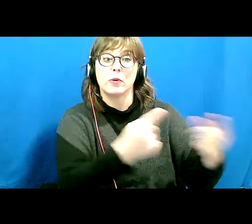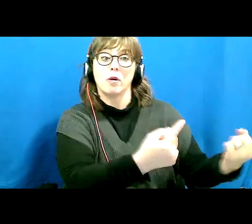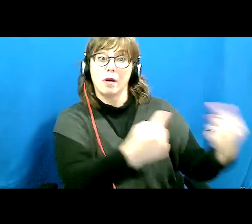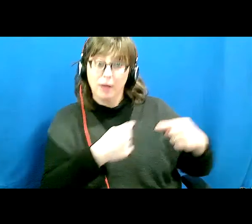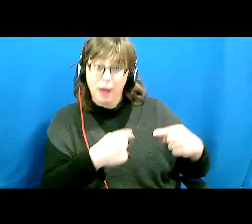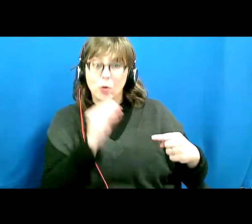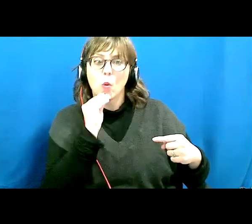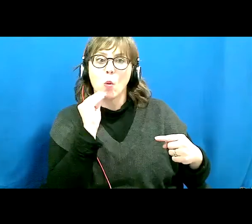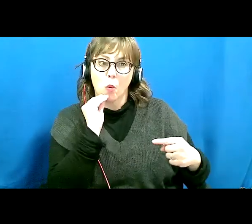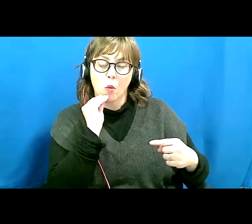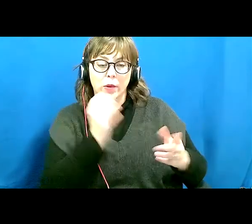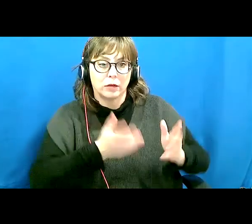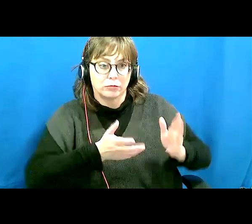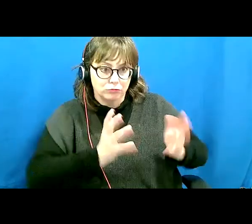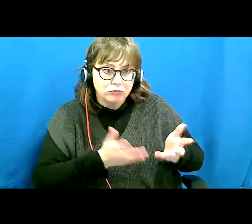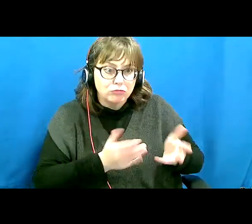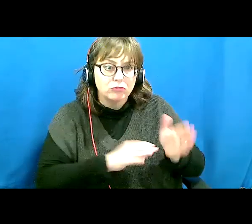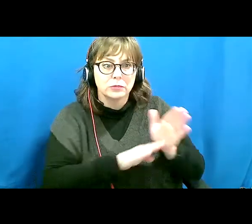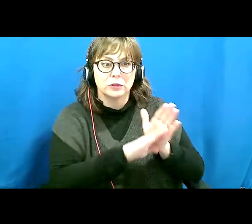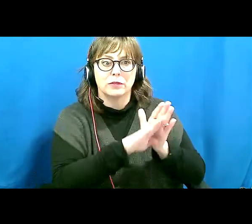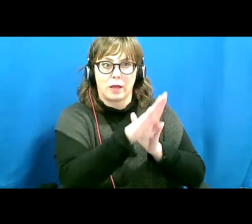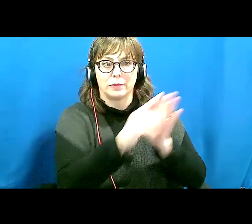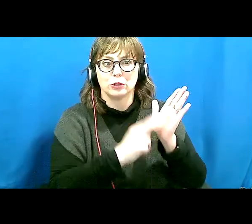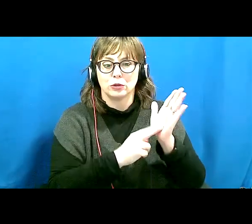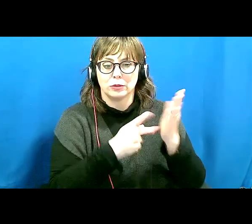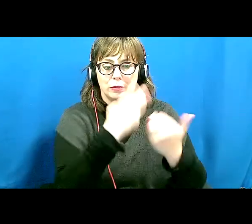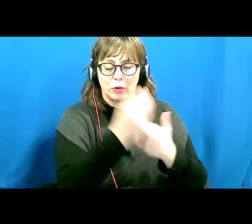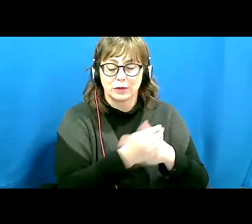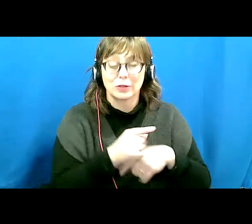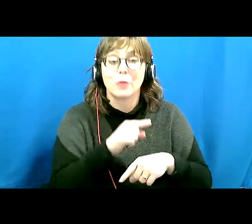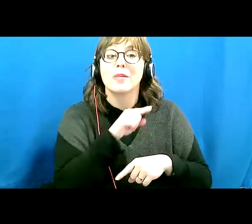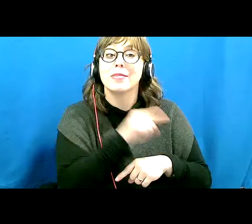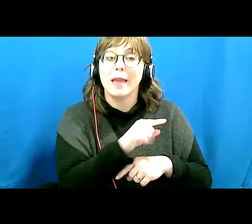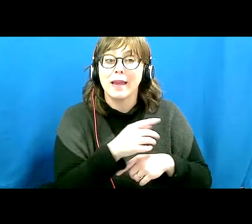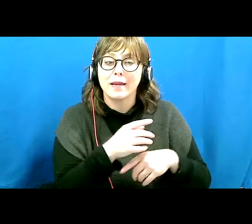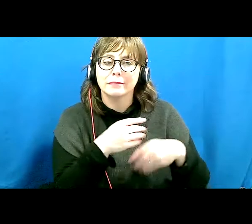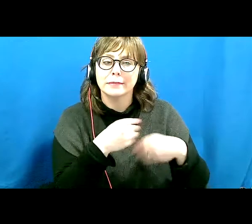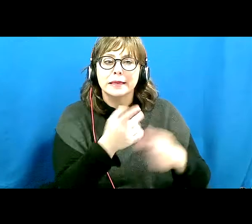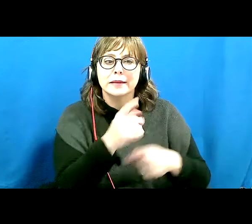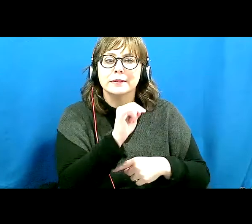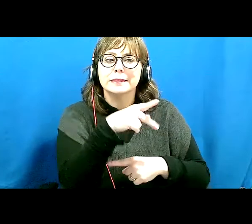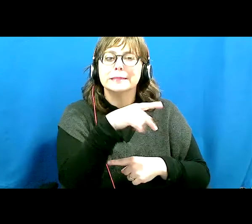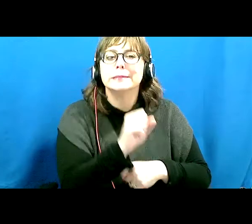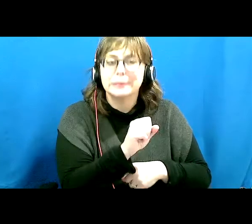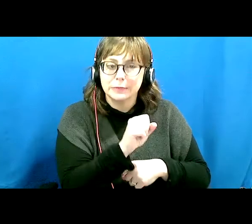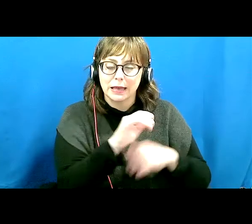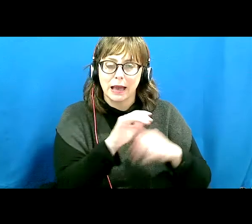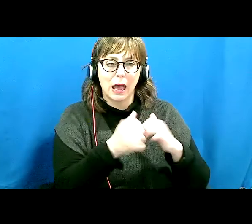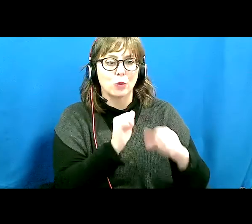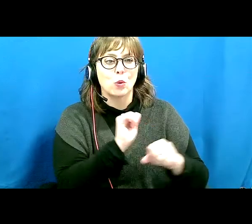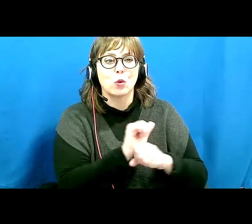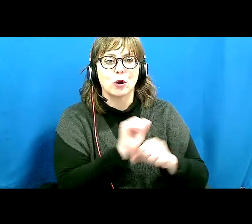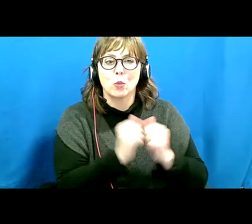the point here is I have tips from Florence and Charles about how to work with chronic illness